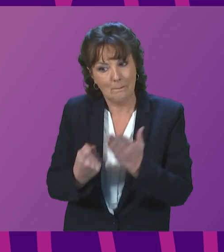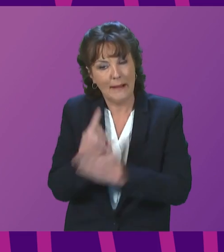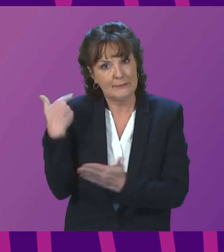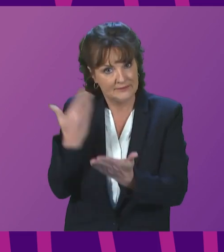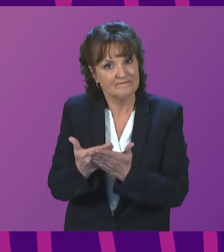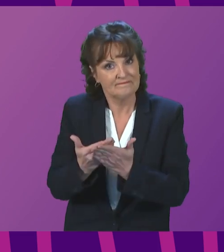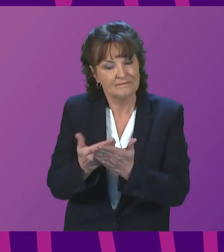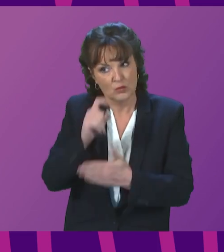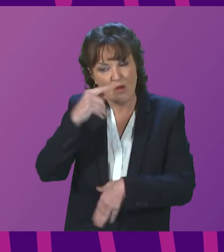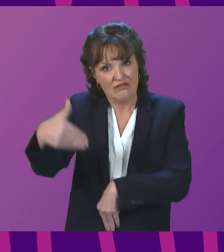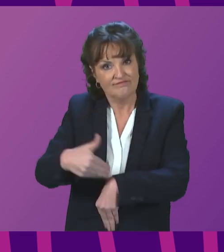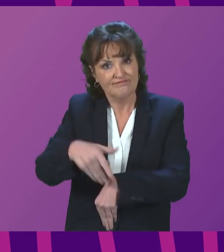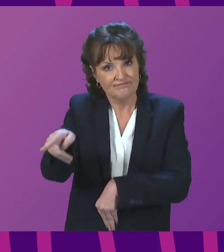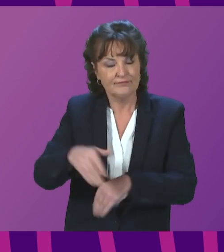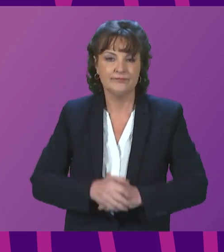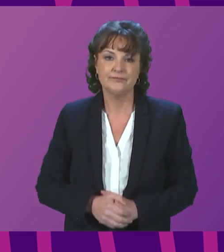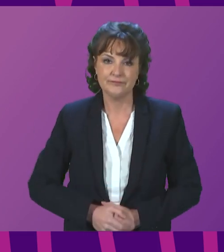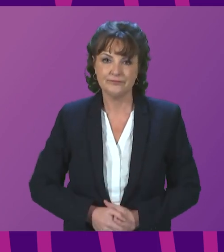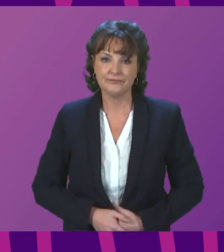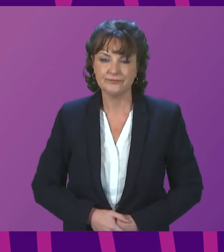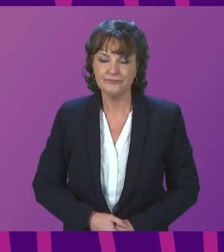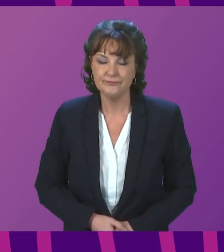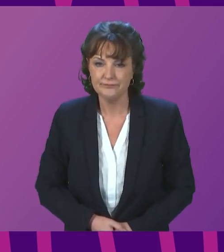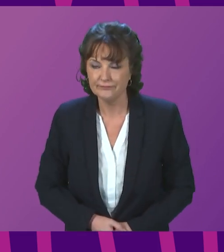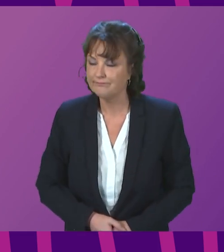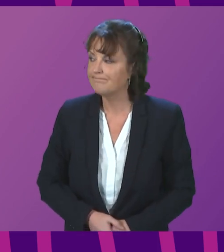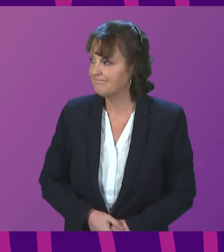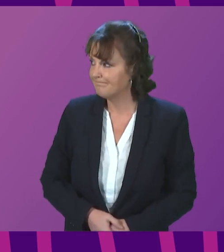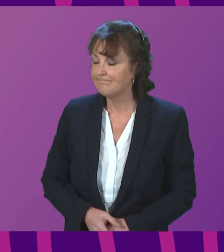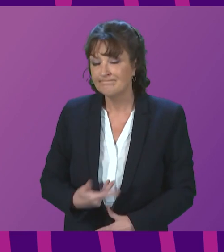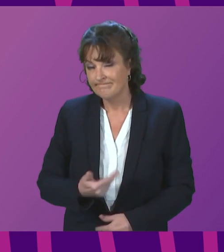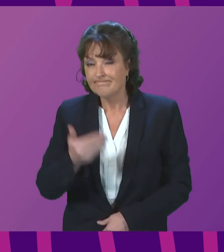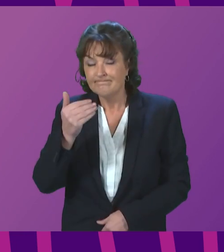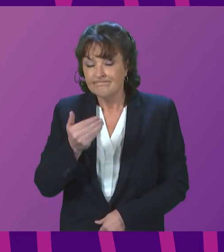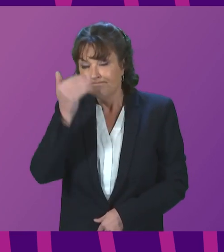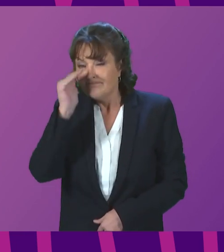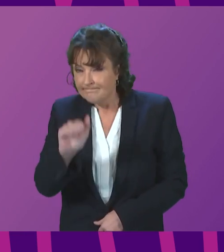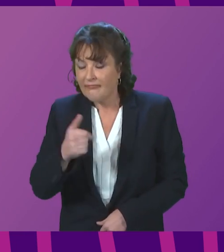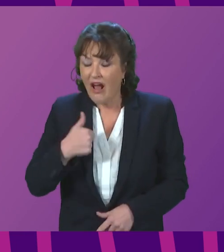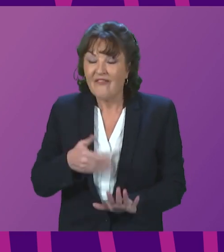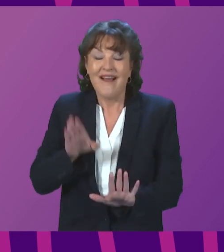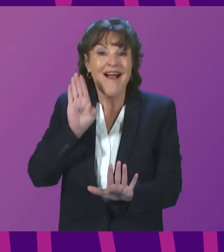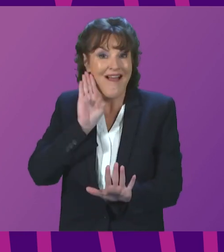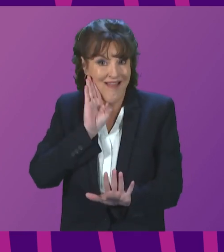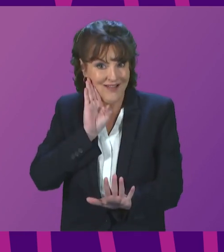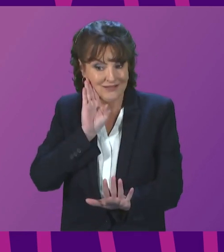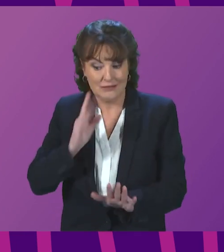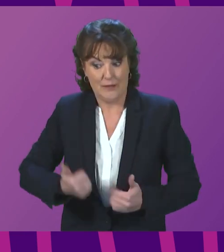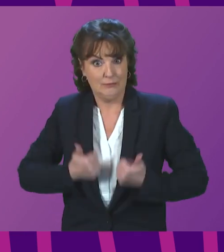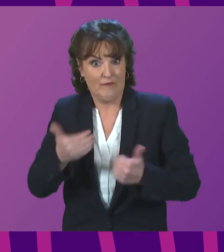firstly that I welcome the limited movement that we have heard this morning from the Home Secretary.